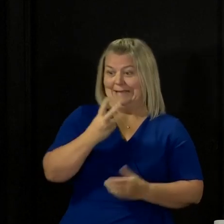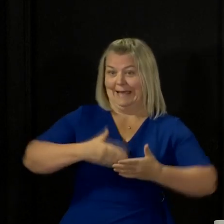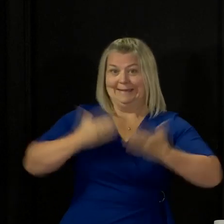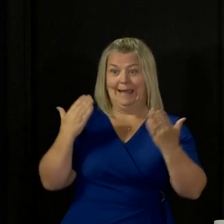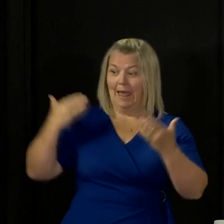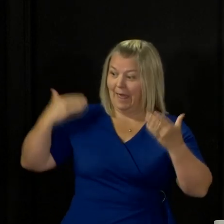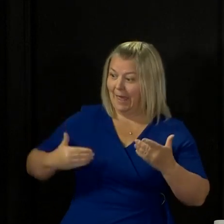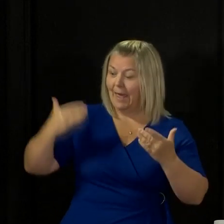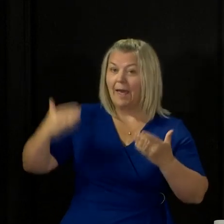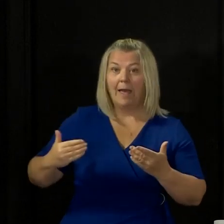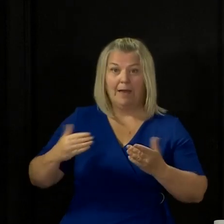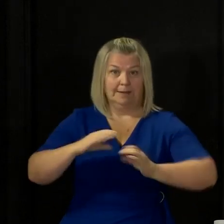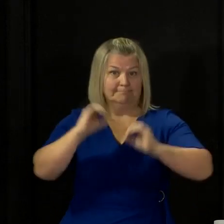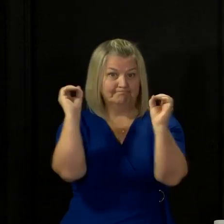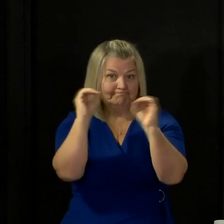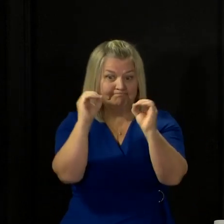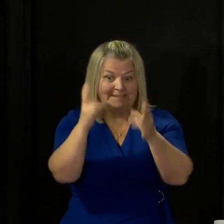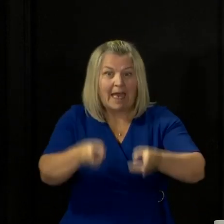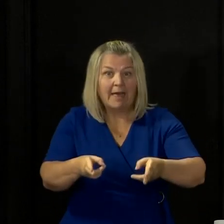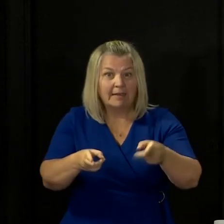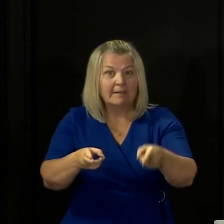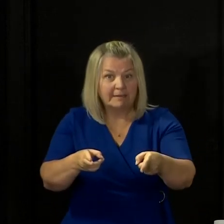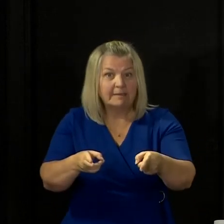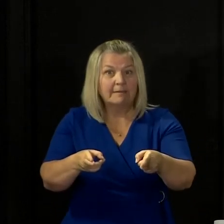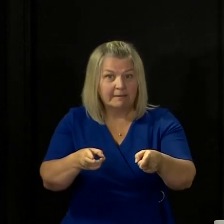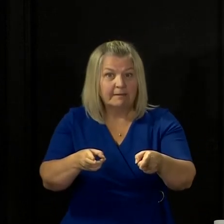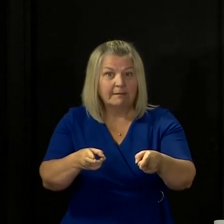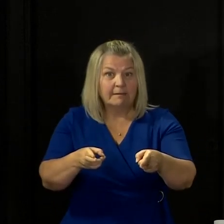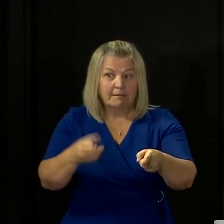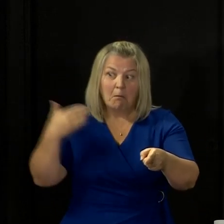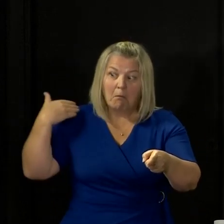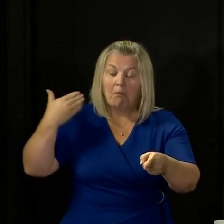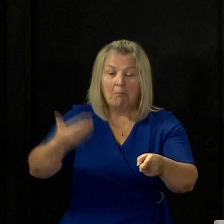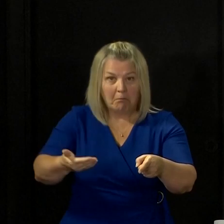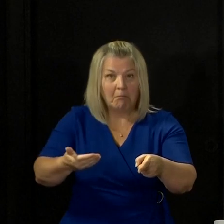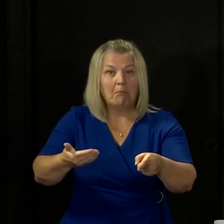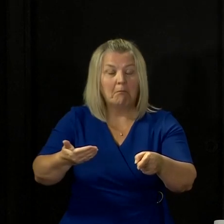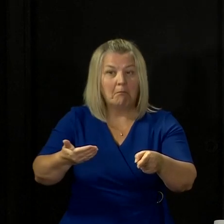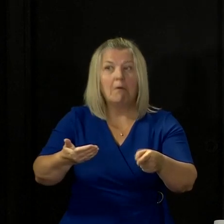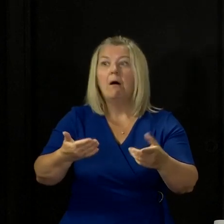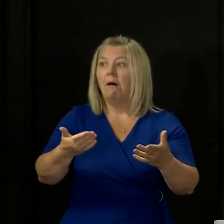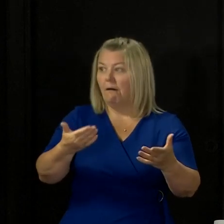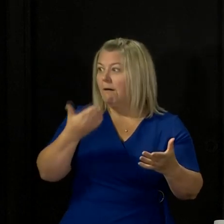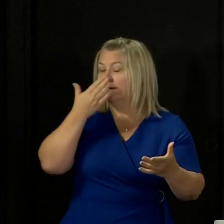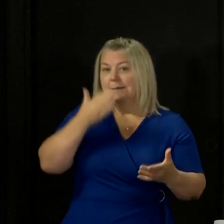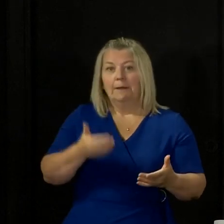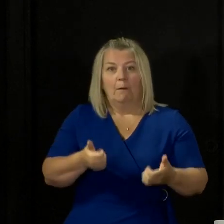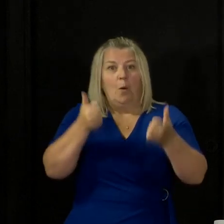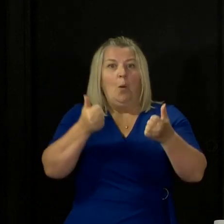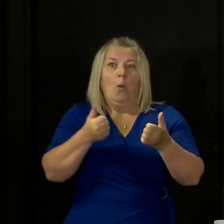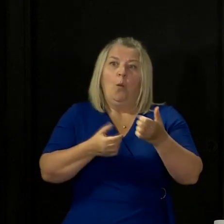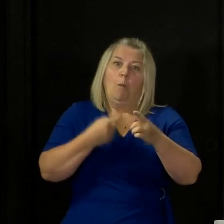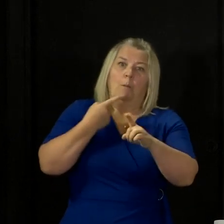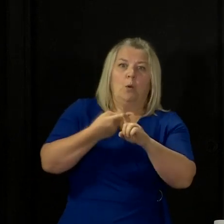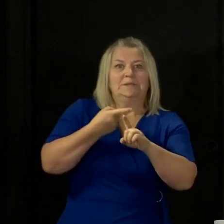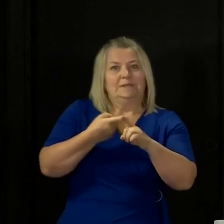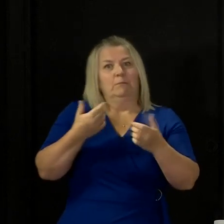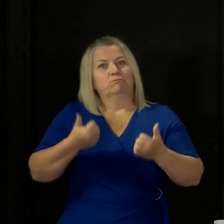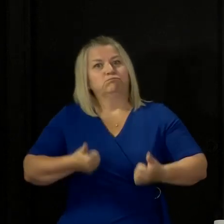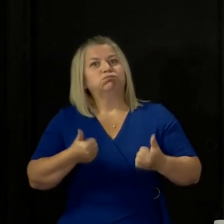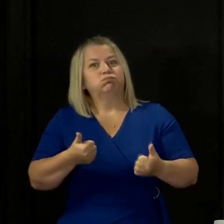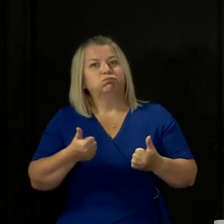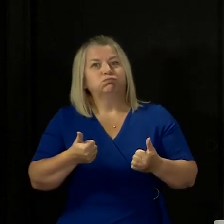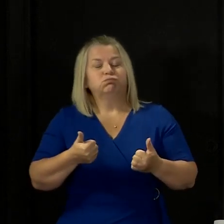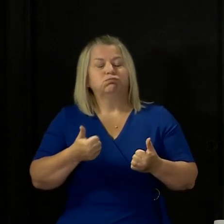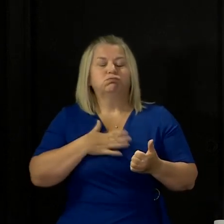that no deaths have been registered in the preceding 24 hours. This is obviously very encouraging. I can't tell you how much